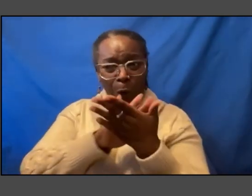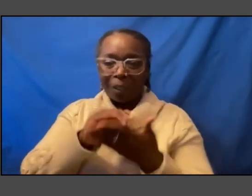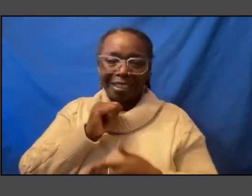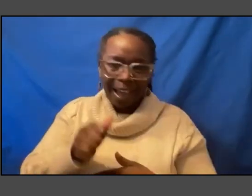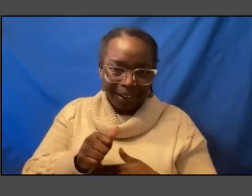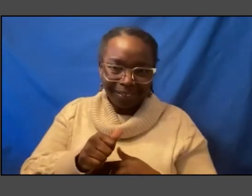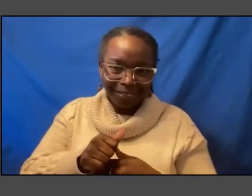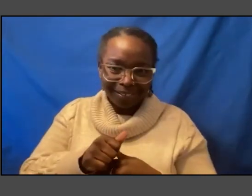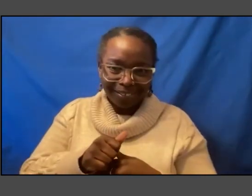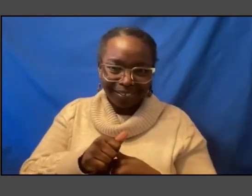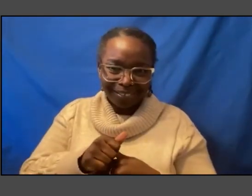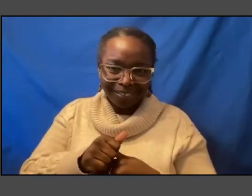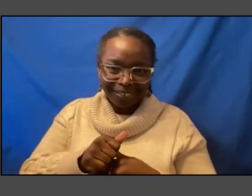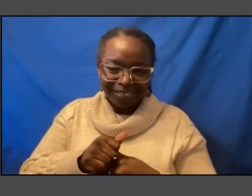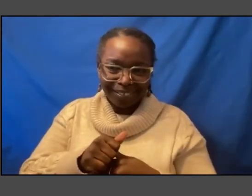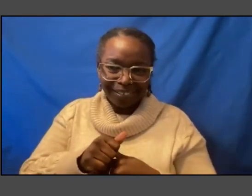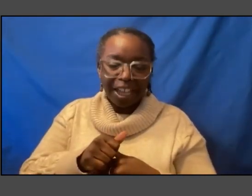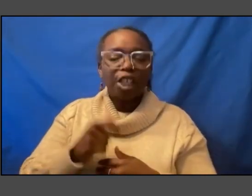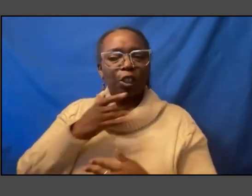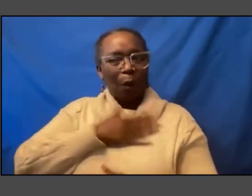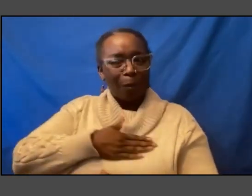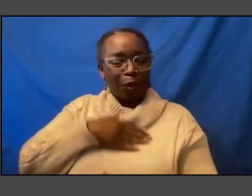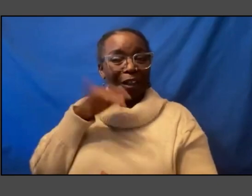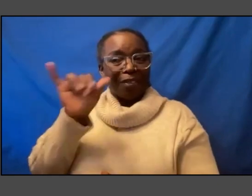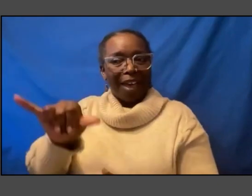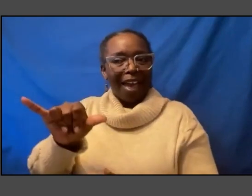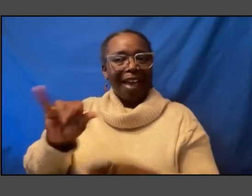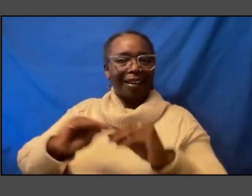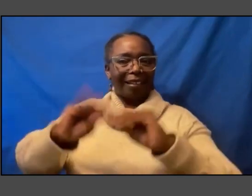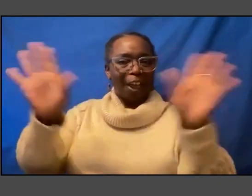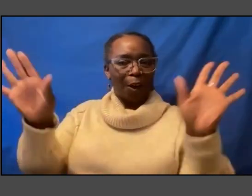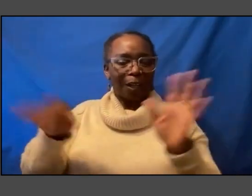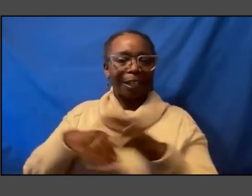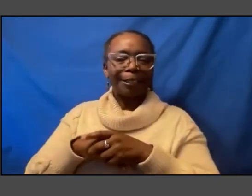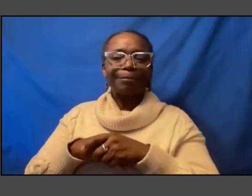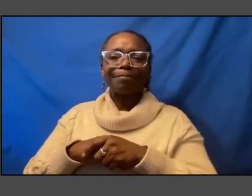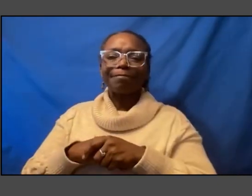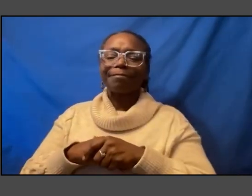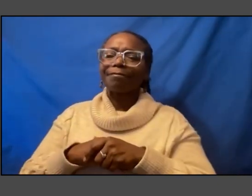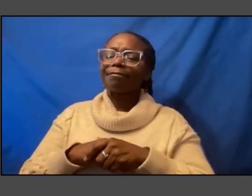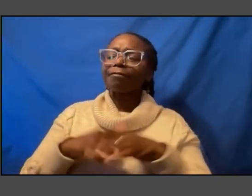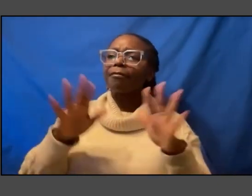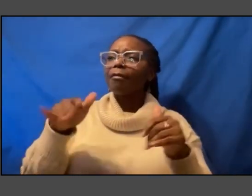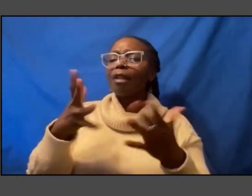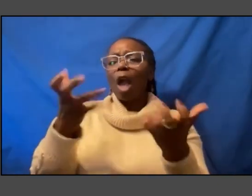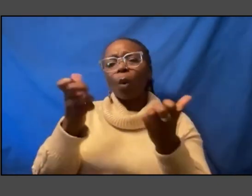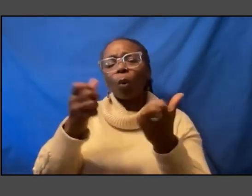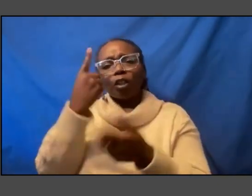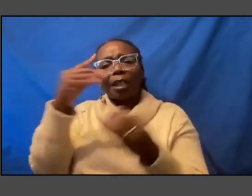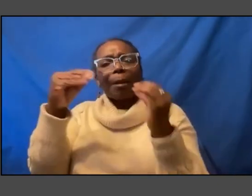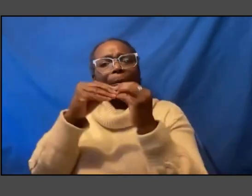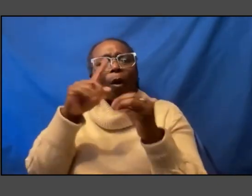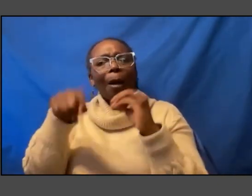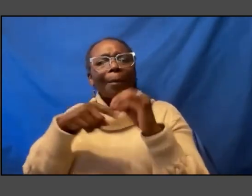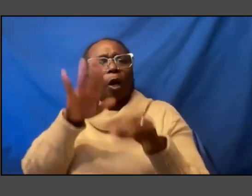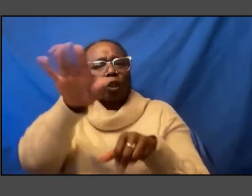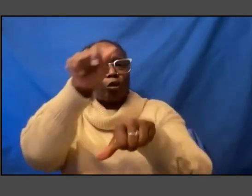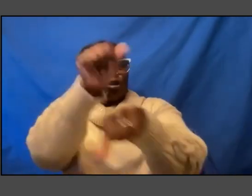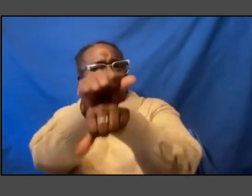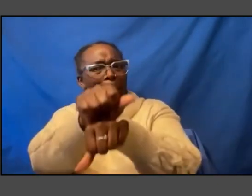i appreciated that that clarity um i'd love to understand more about your job this big old job uh